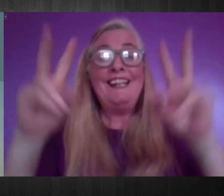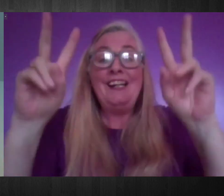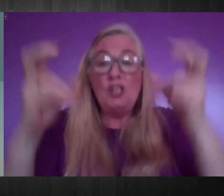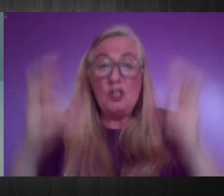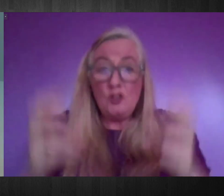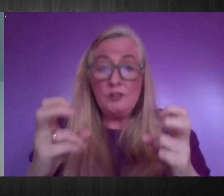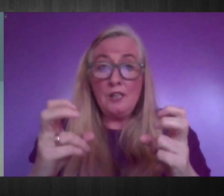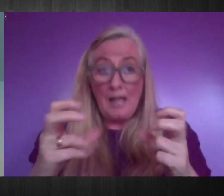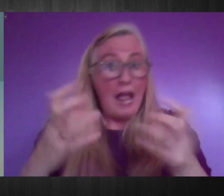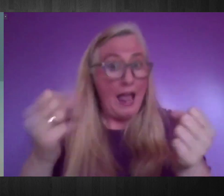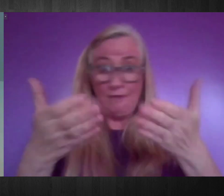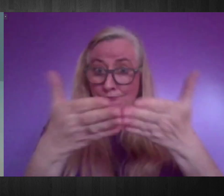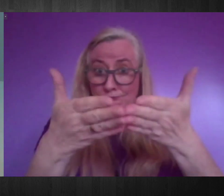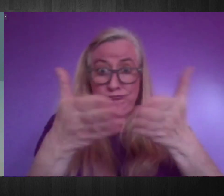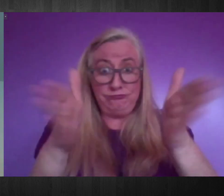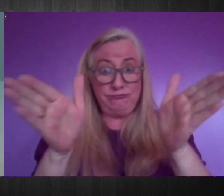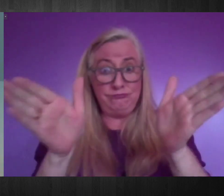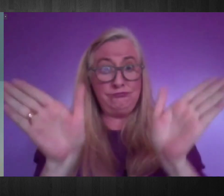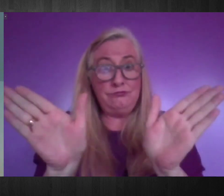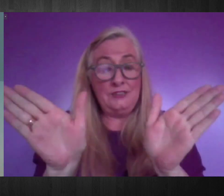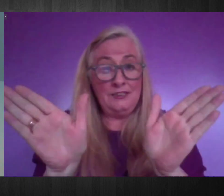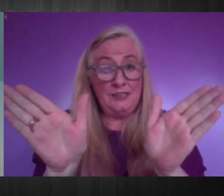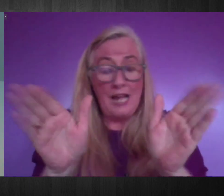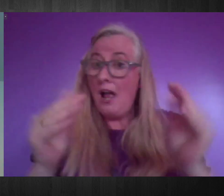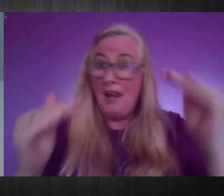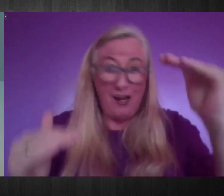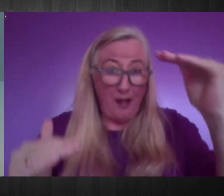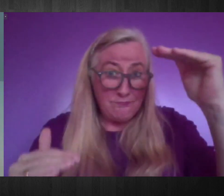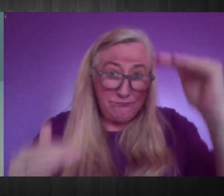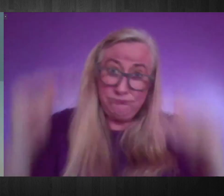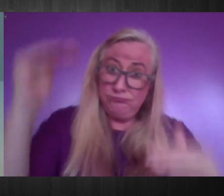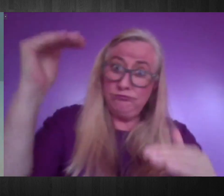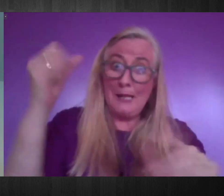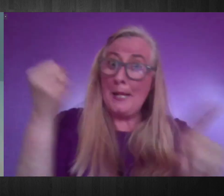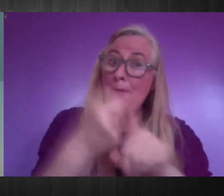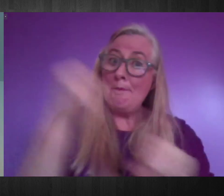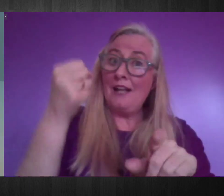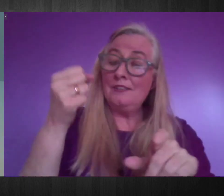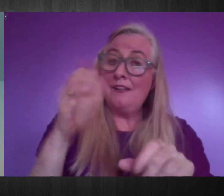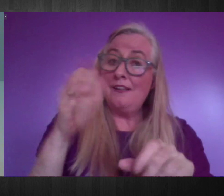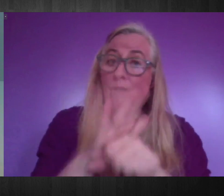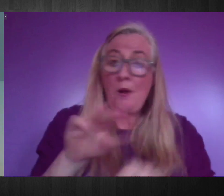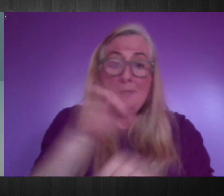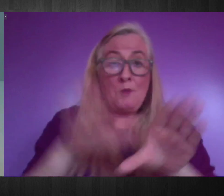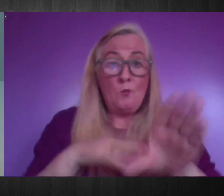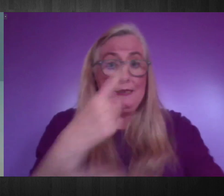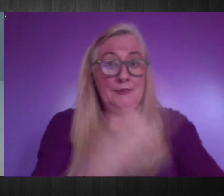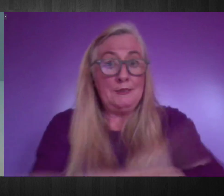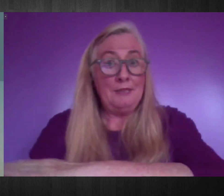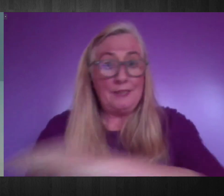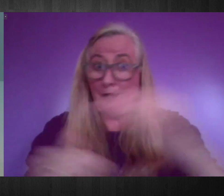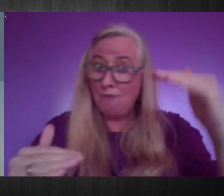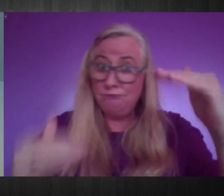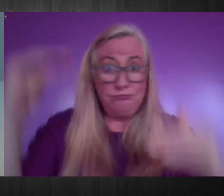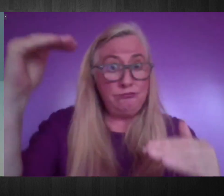are wide-ranging and point up the disproportionate impact of COVID-19 factors on people with disabilities. Many